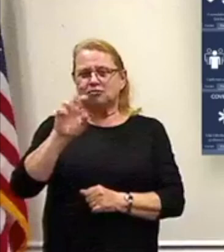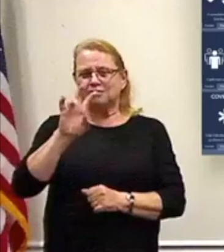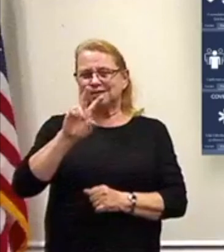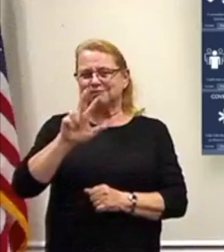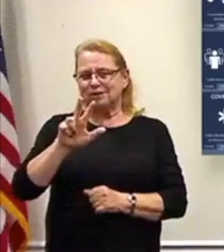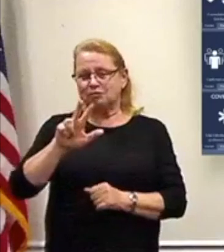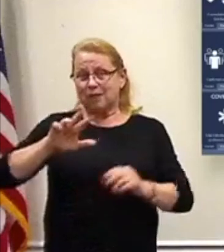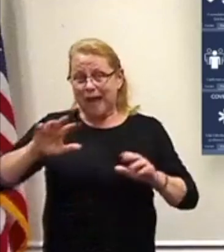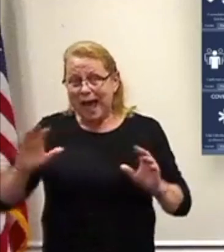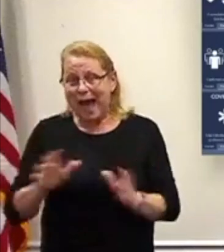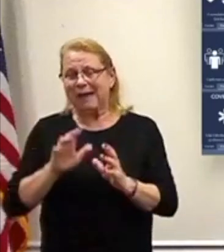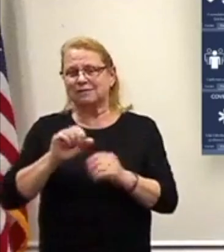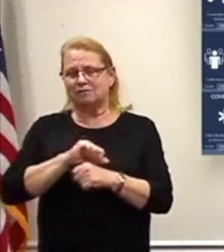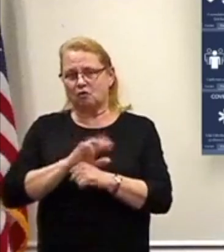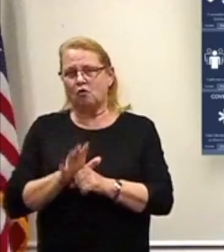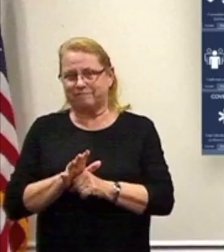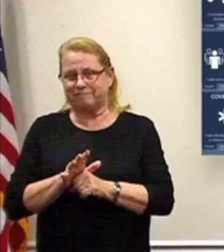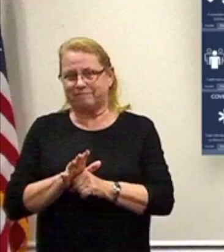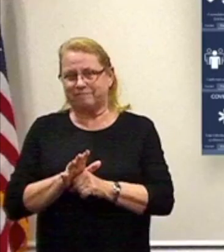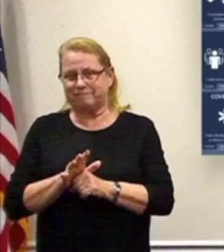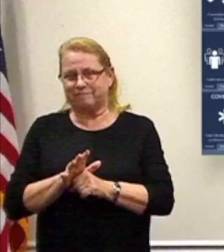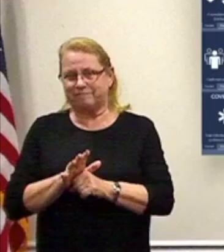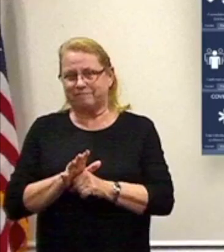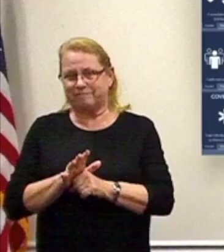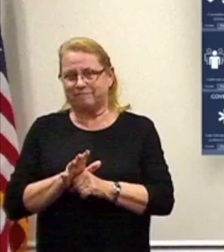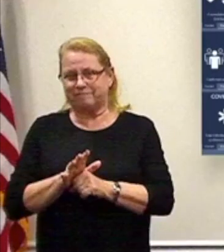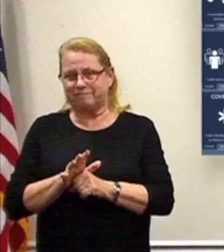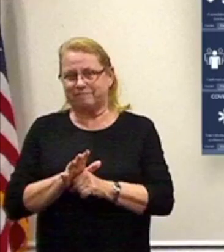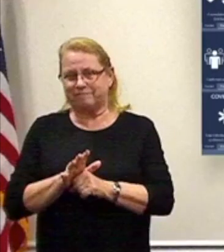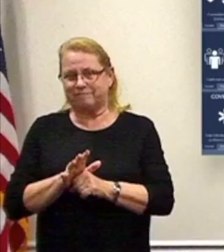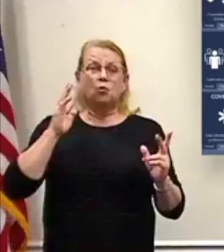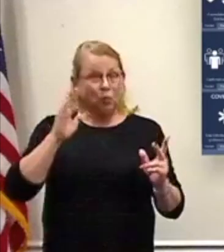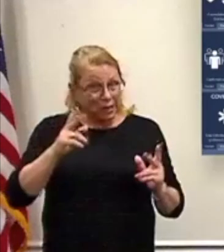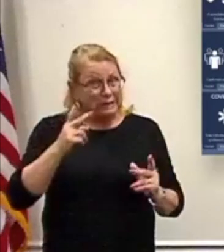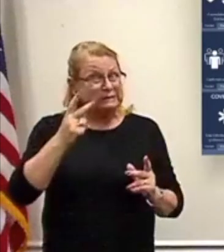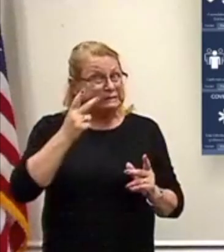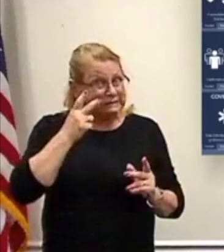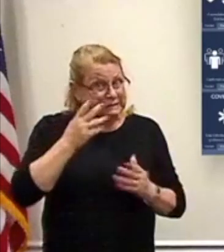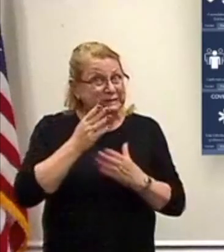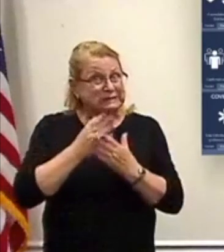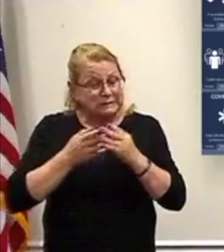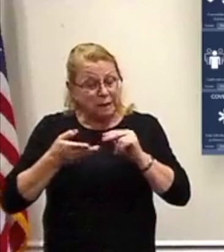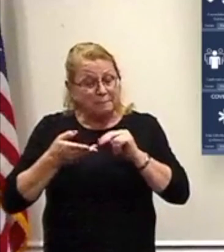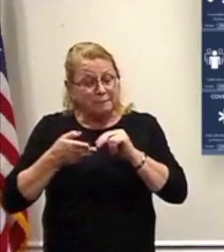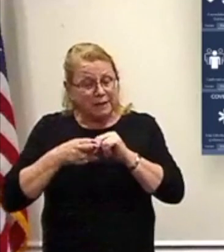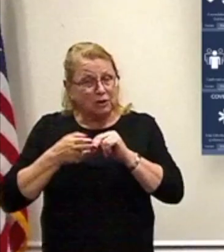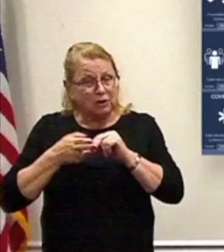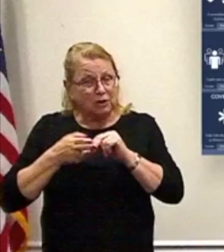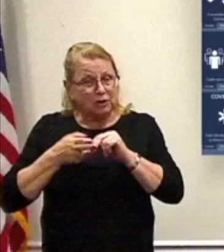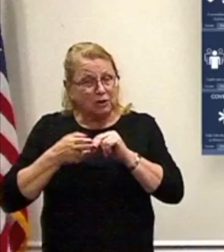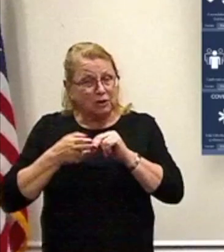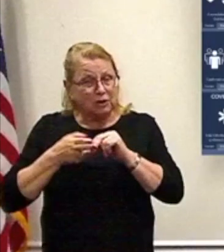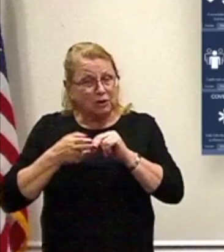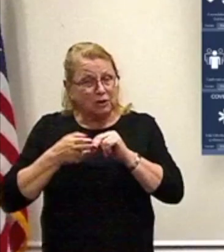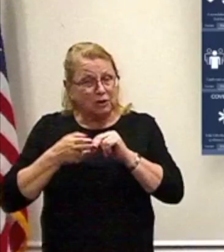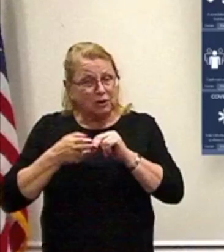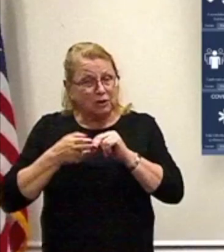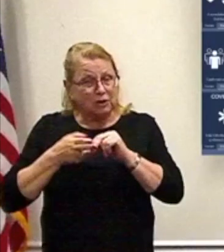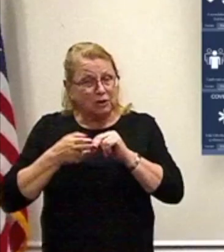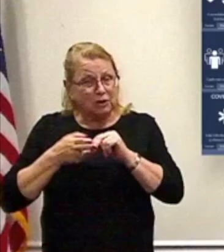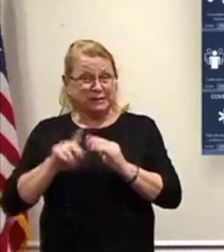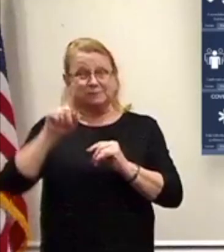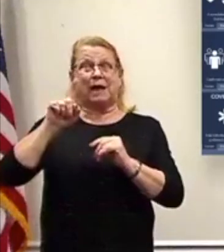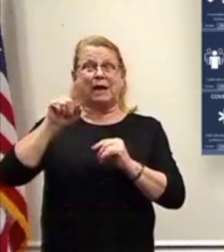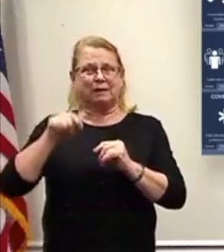cases. And again, as I mentioned, we are going to see modest incremental growth. There might be a spike here or there. This is not